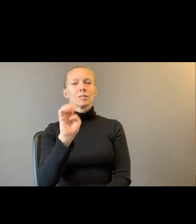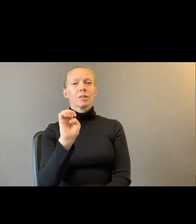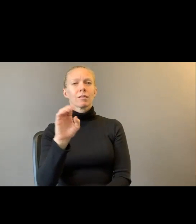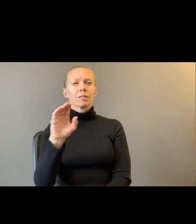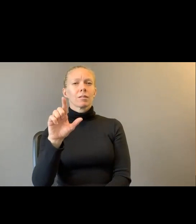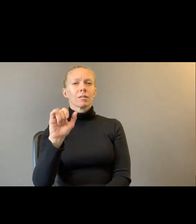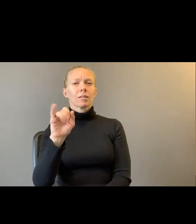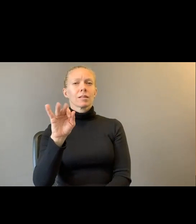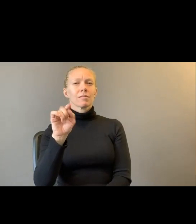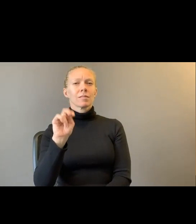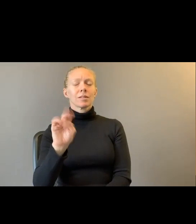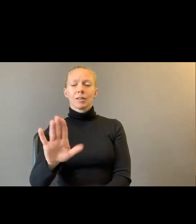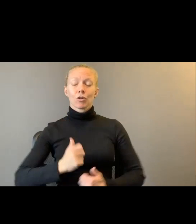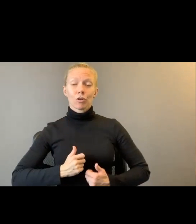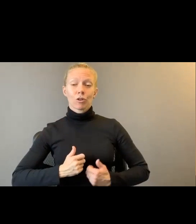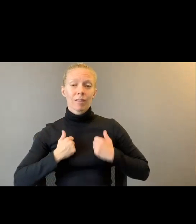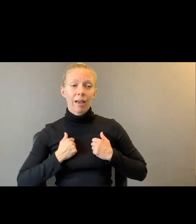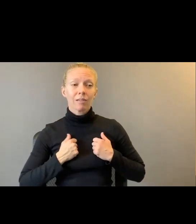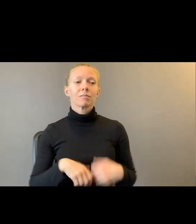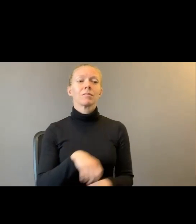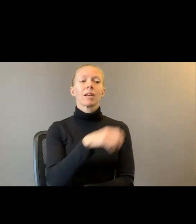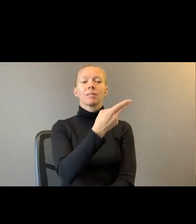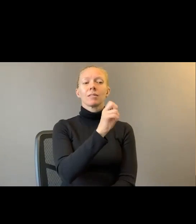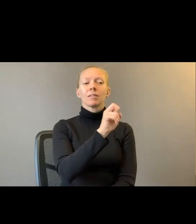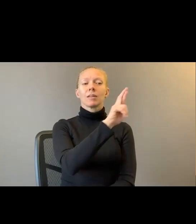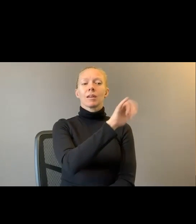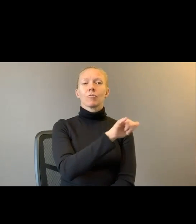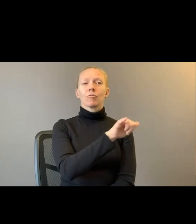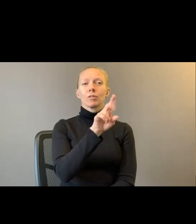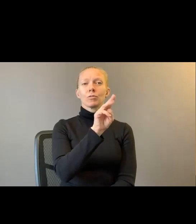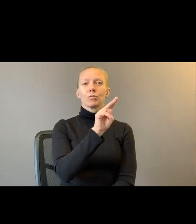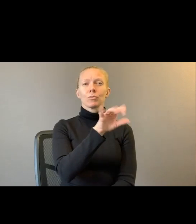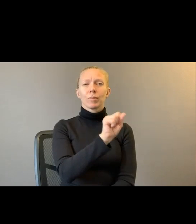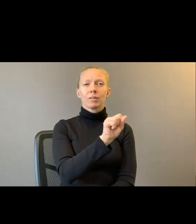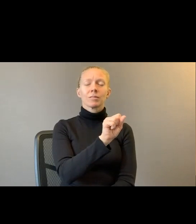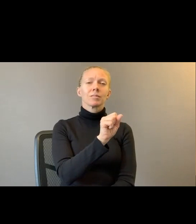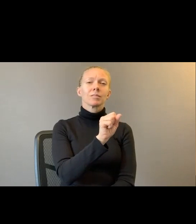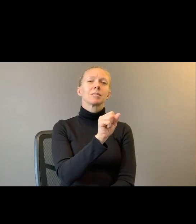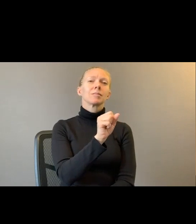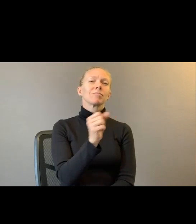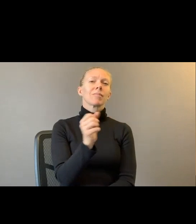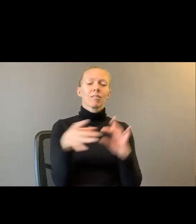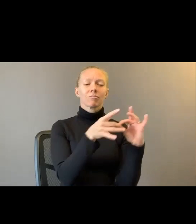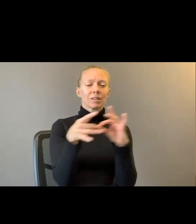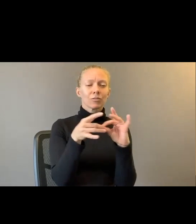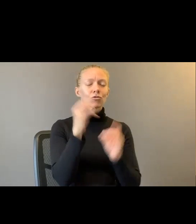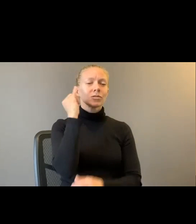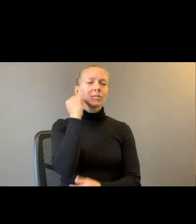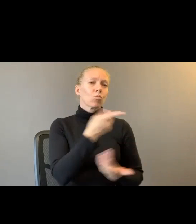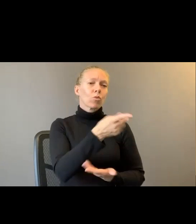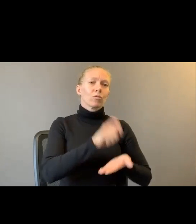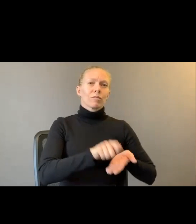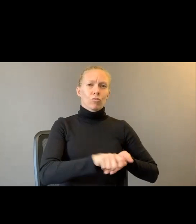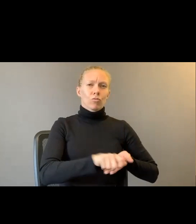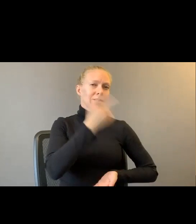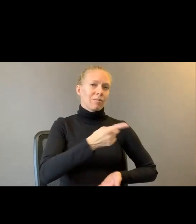and his life and what he would have written had he been alive and the way he should have been. Take up the